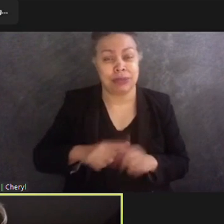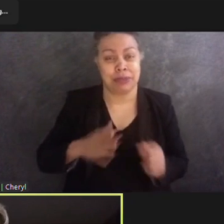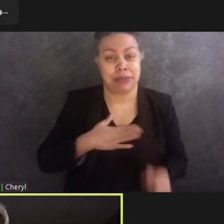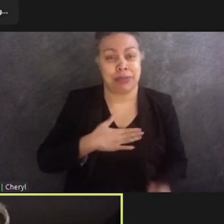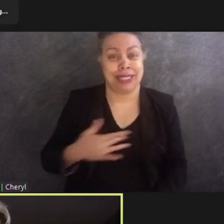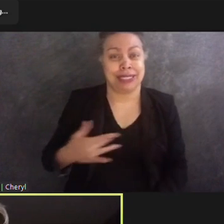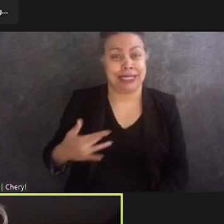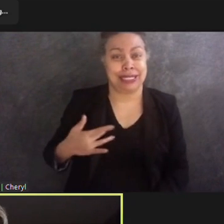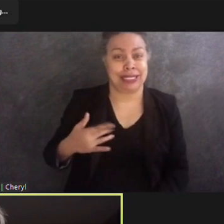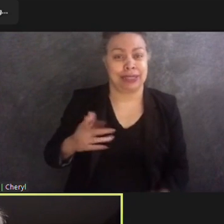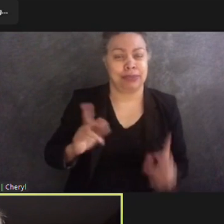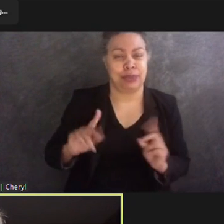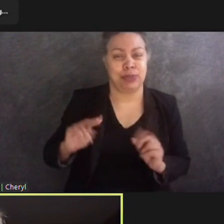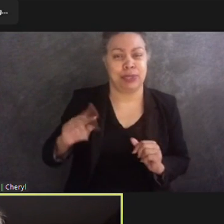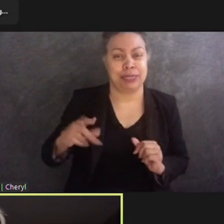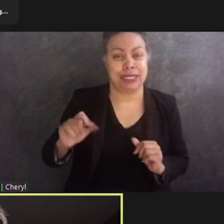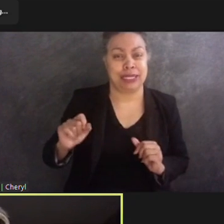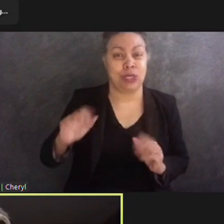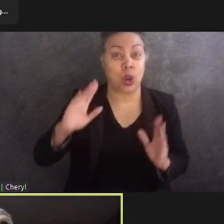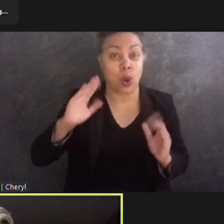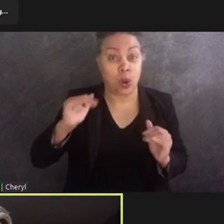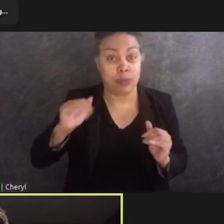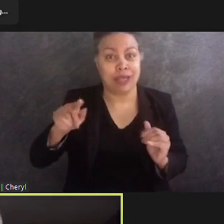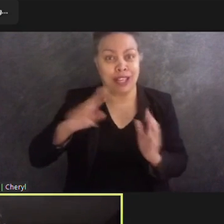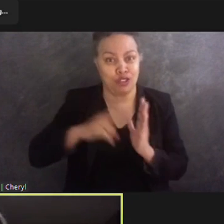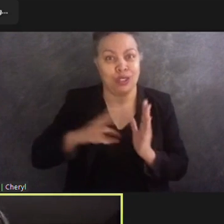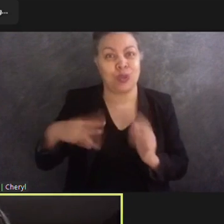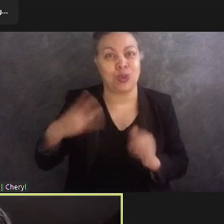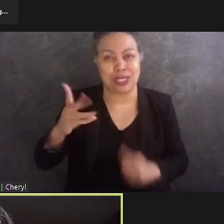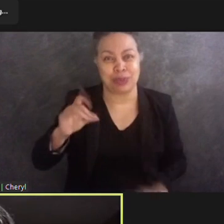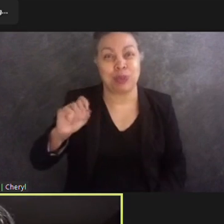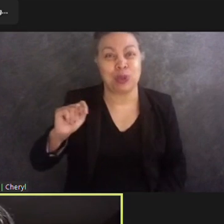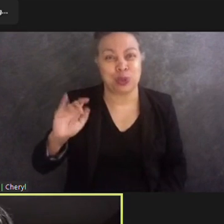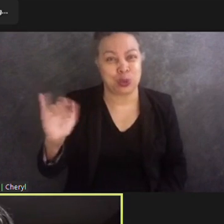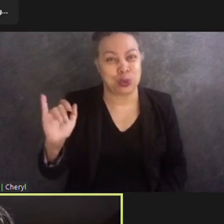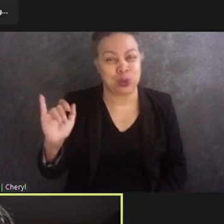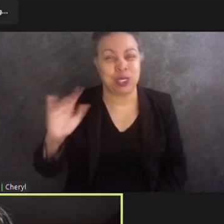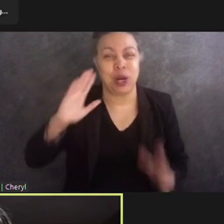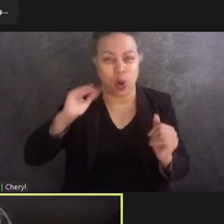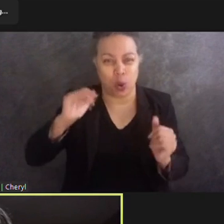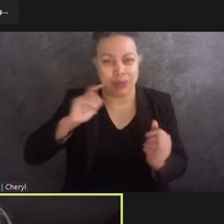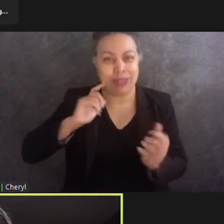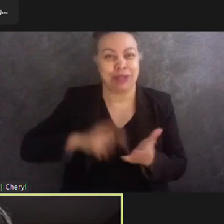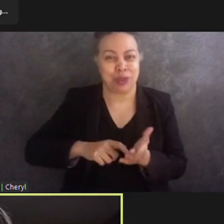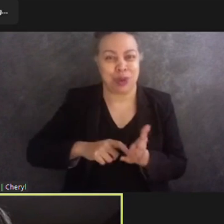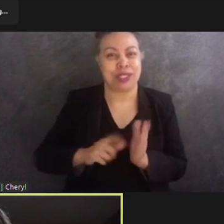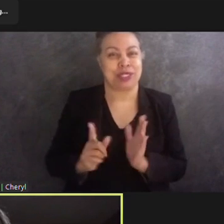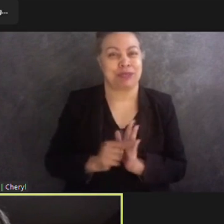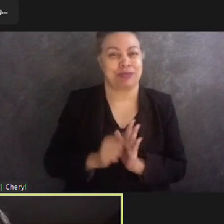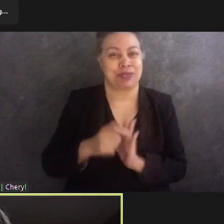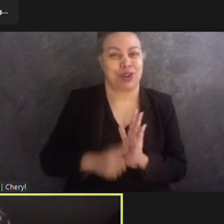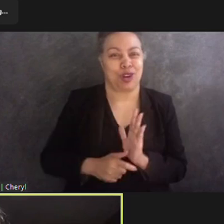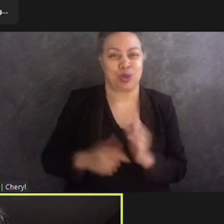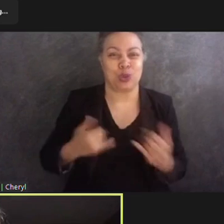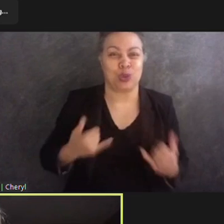the Park Service hopefully also read the Washington Post, so I hope that they saw that news article. I hope that gives the needed nudge.